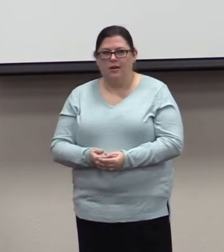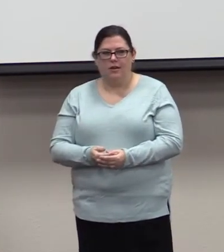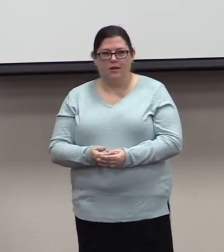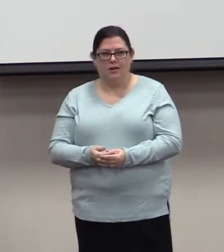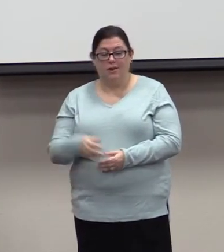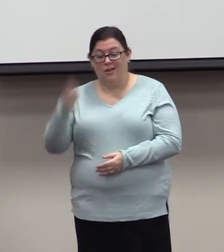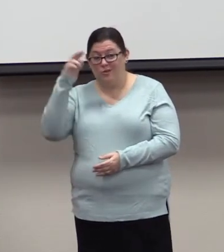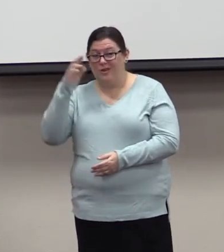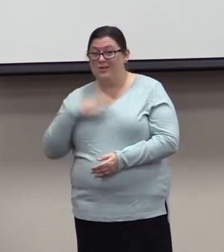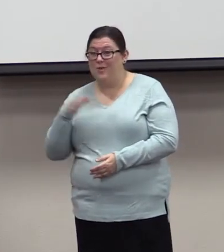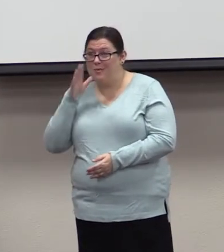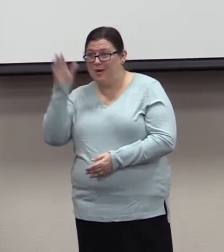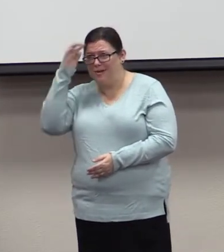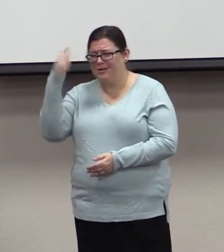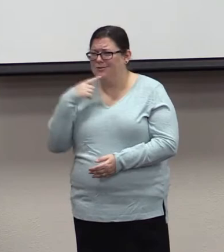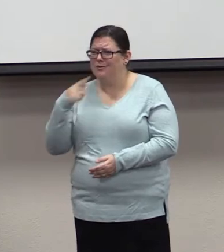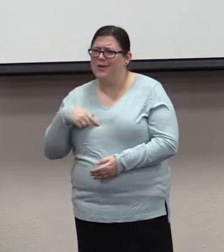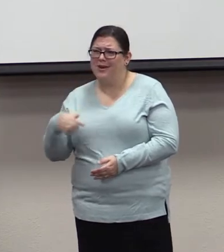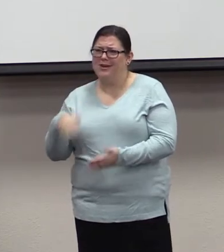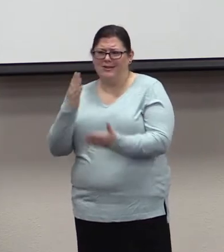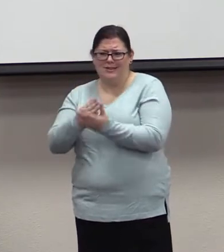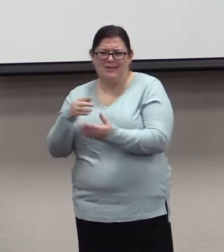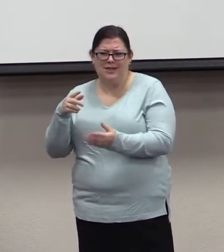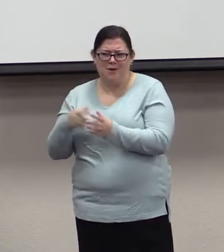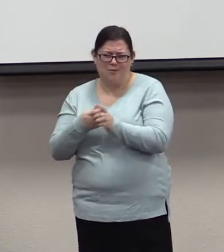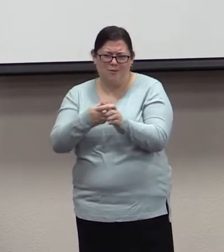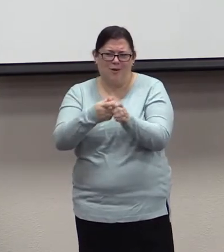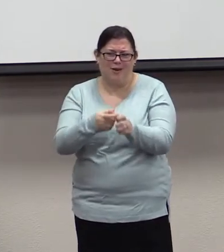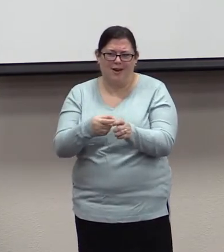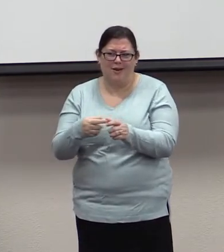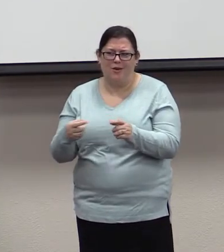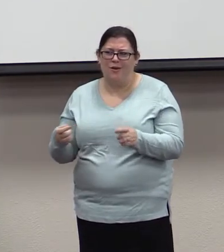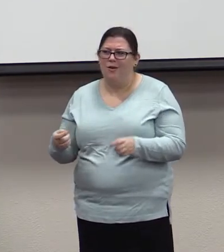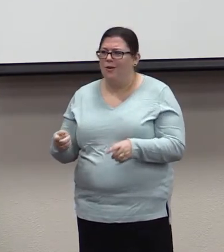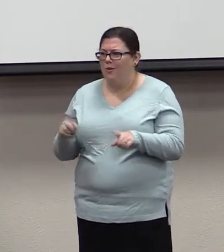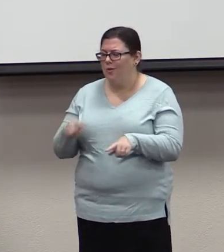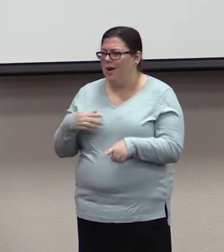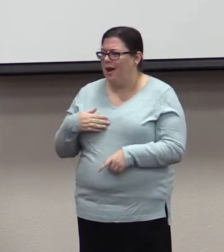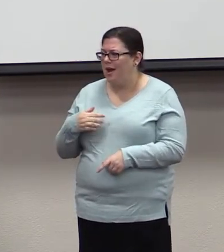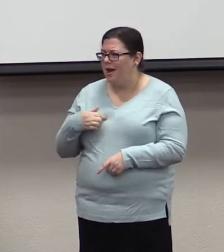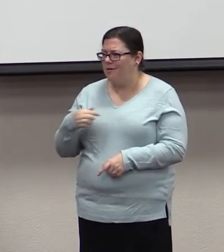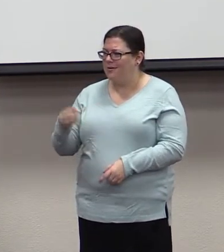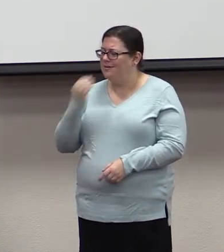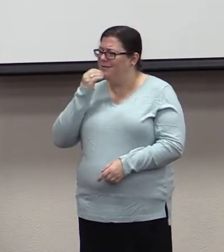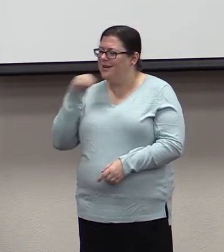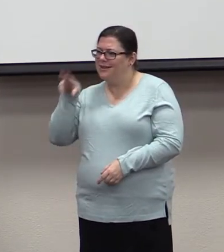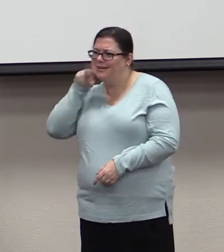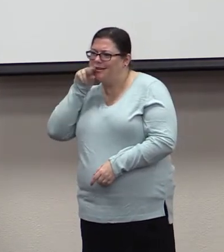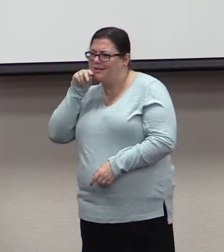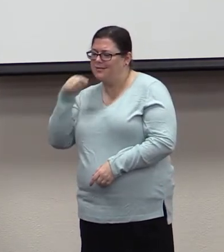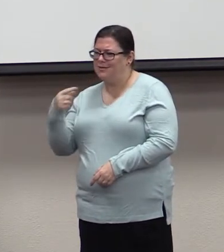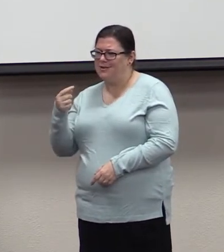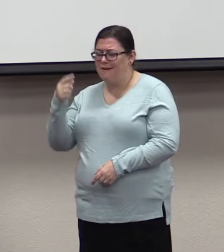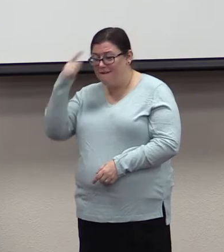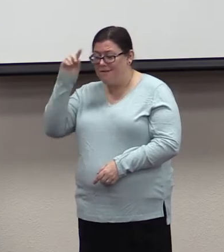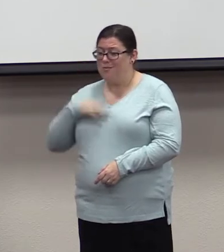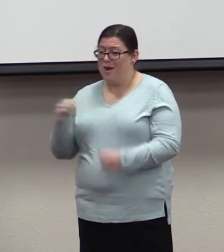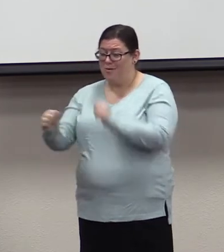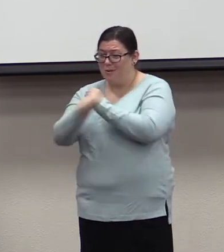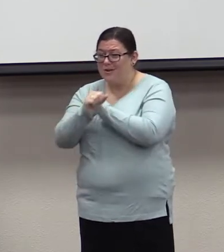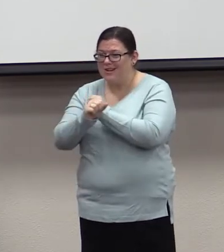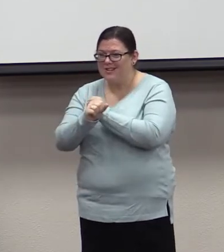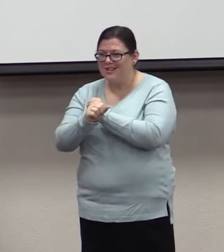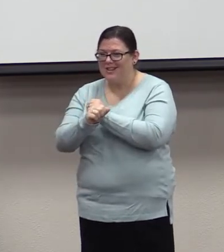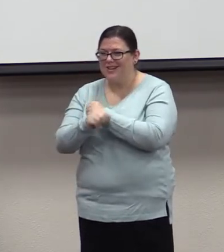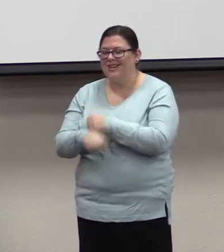while feeding the ducks is because they wanted to protect me from falling in. The reason my parents told me to go take a shower is because they didn't want me